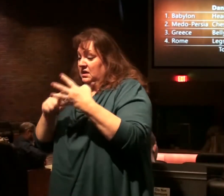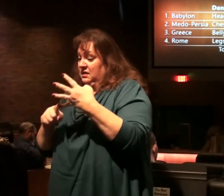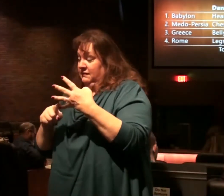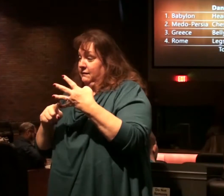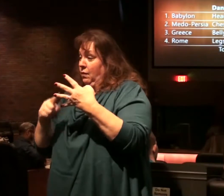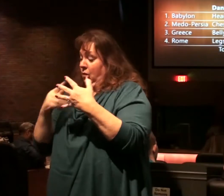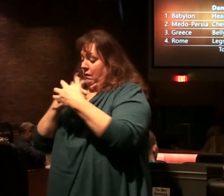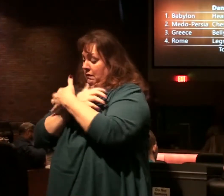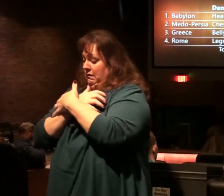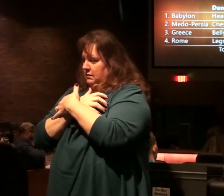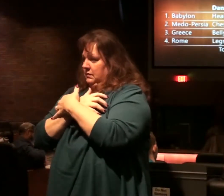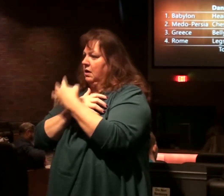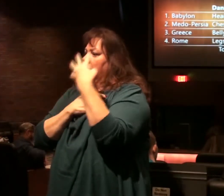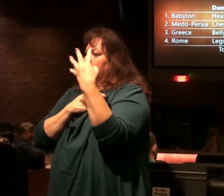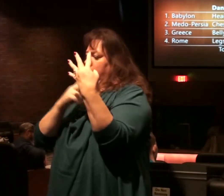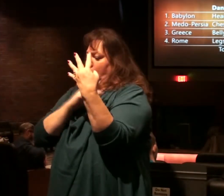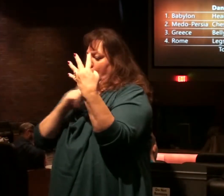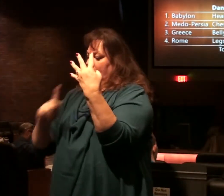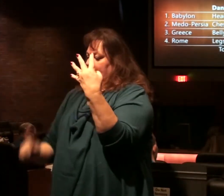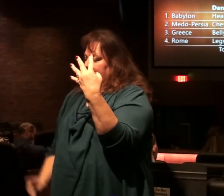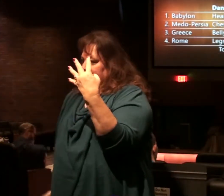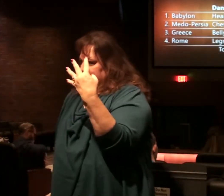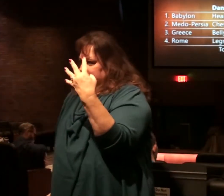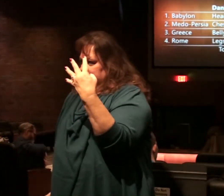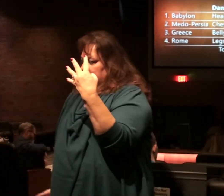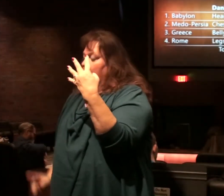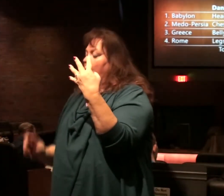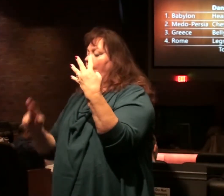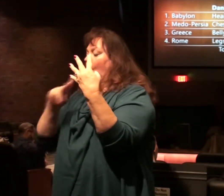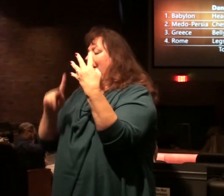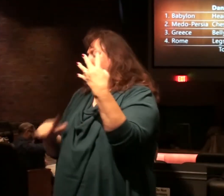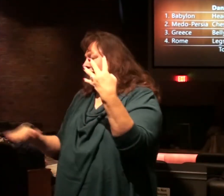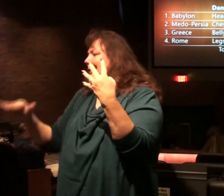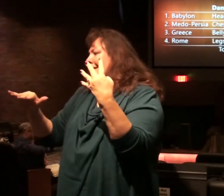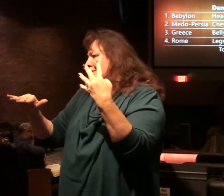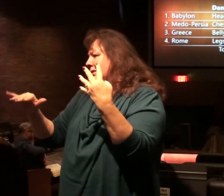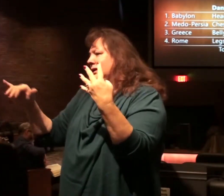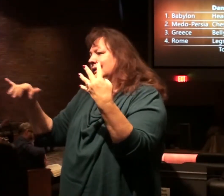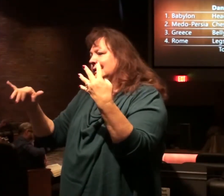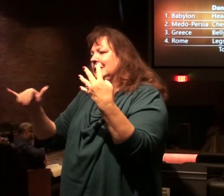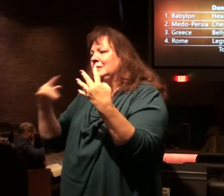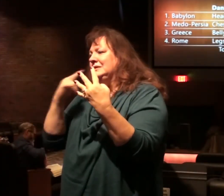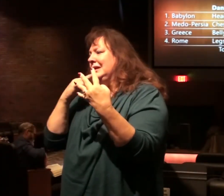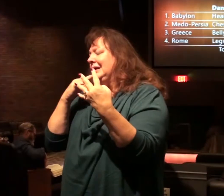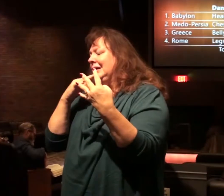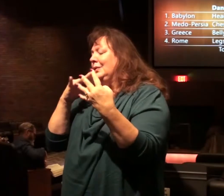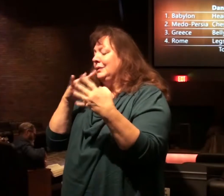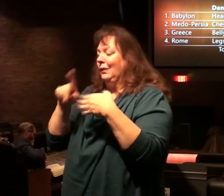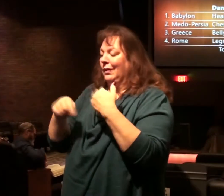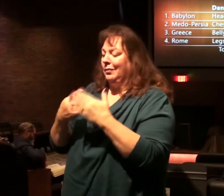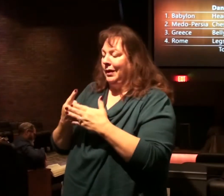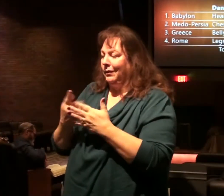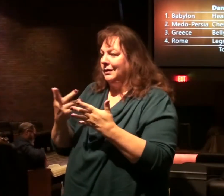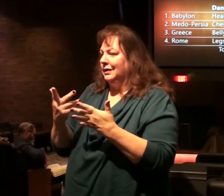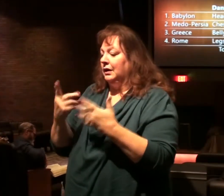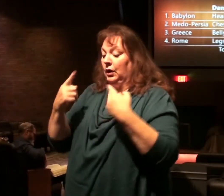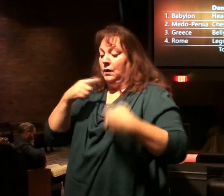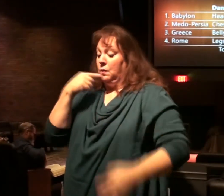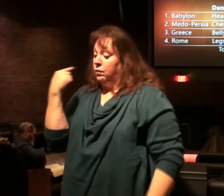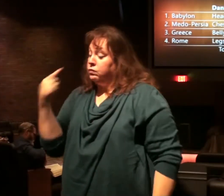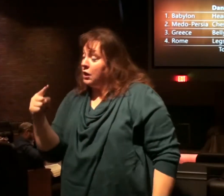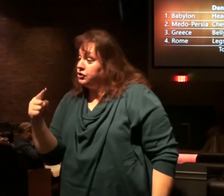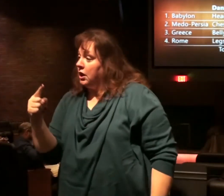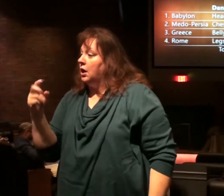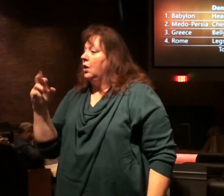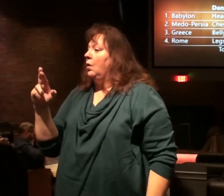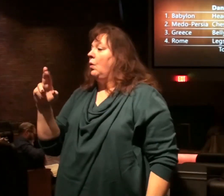are four in number, are four kings, a king and a kingdom are related. As we do that today, we'll talk about Russia, or we